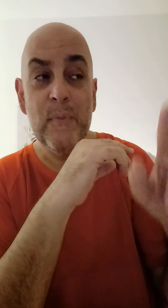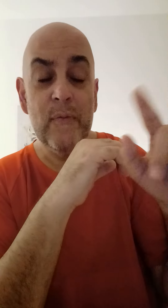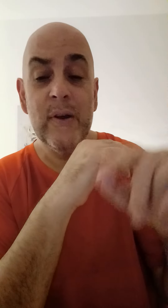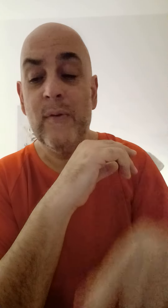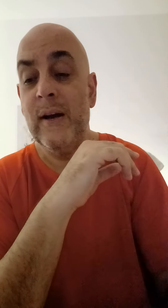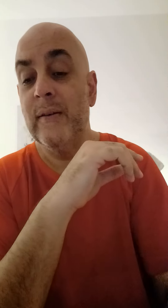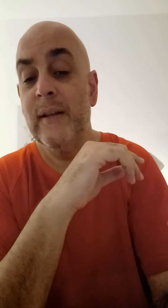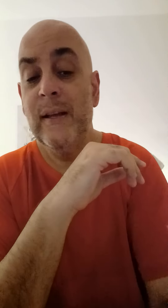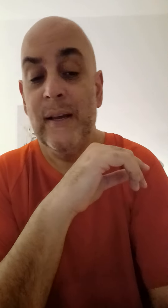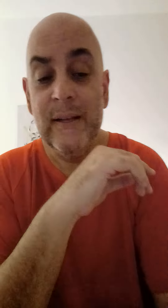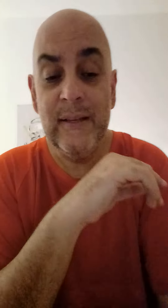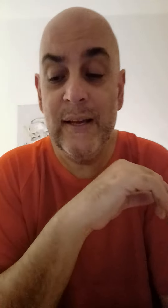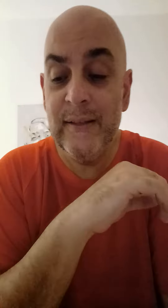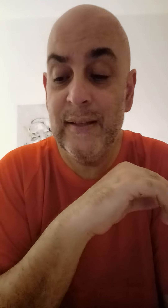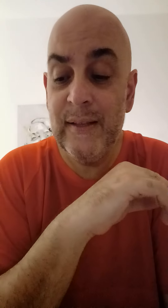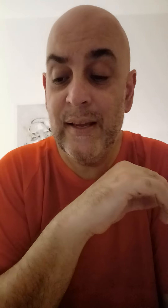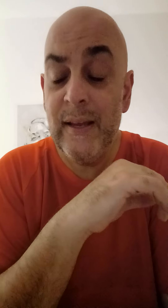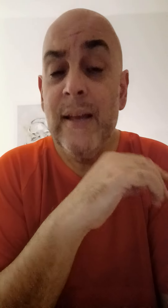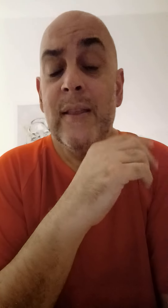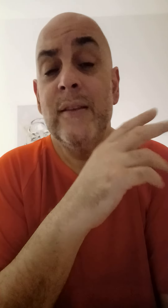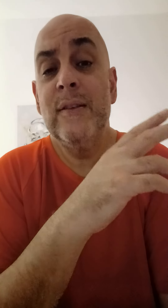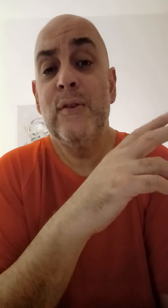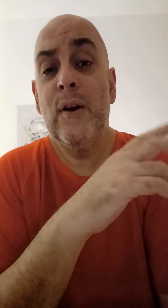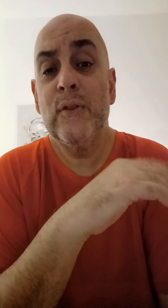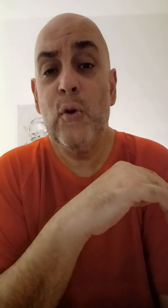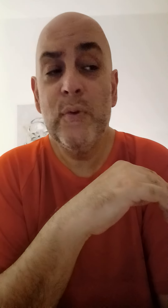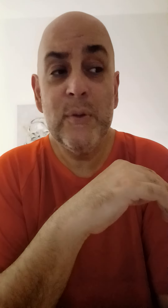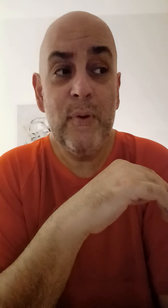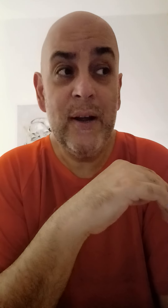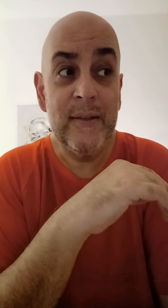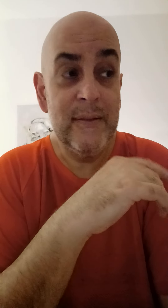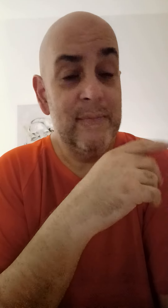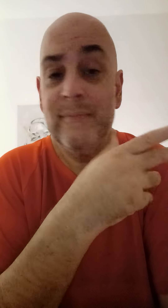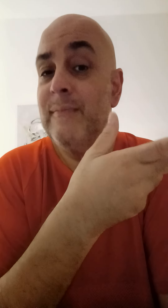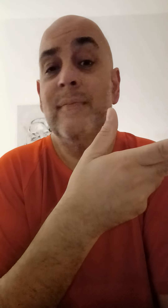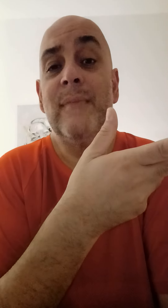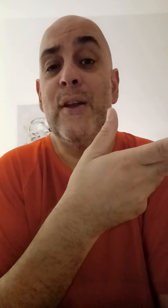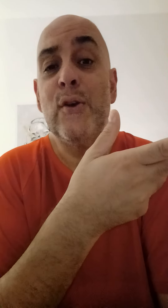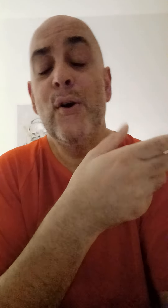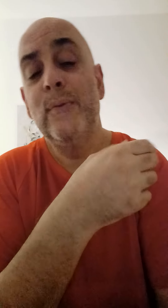moving around. And at the end of the day, this is your October surprise. There you go.